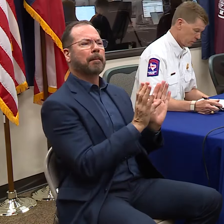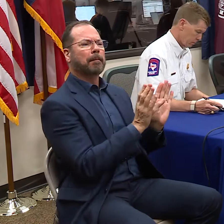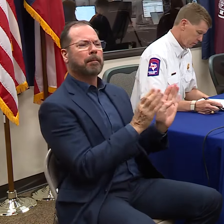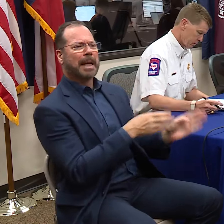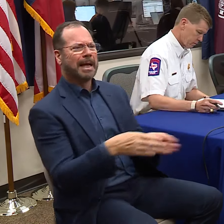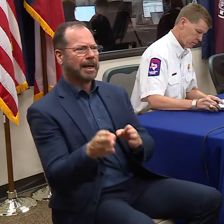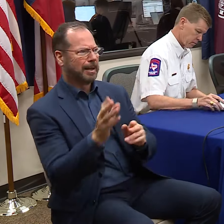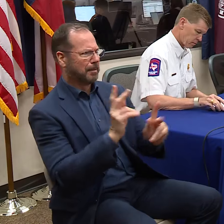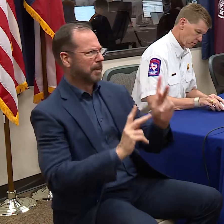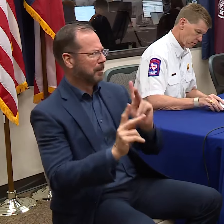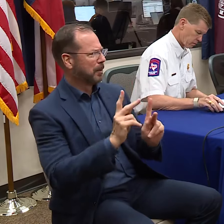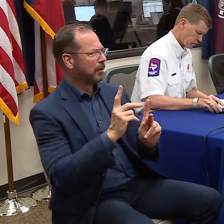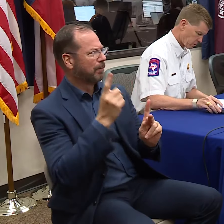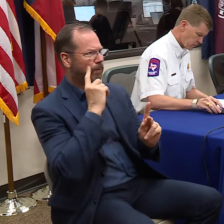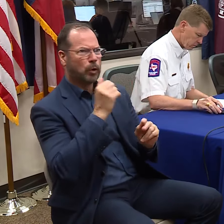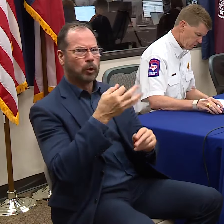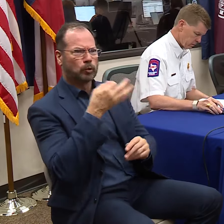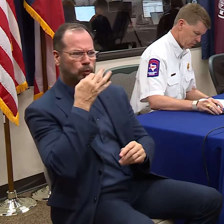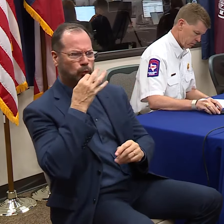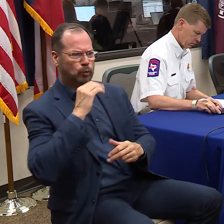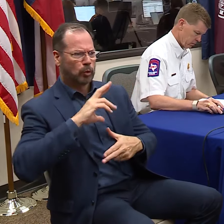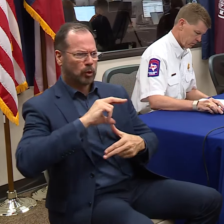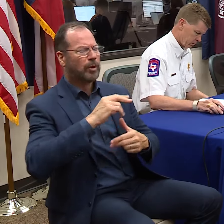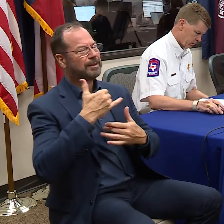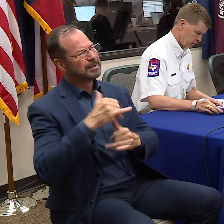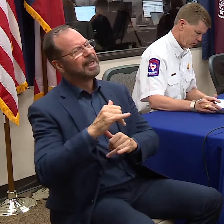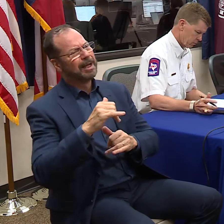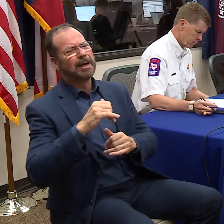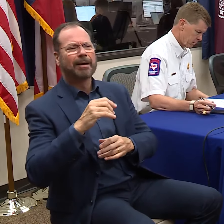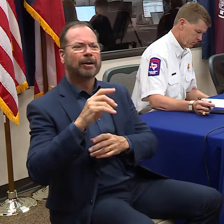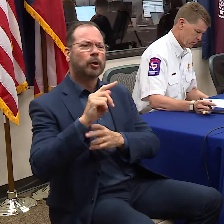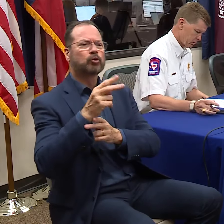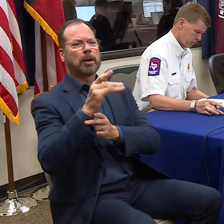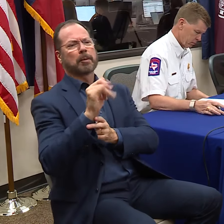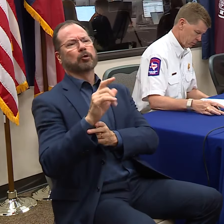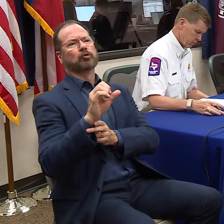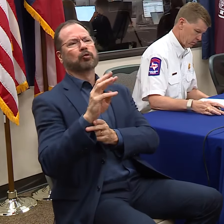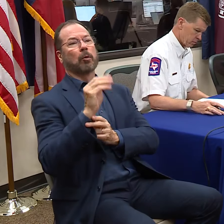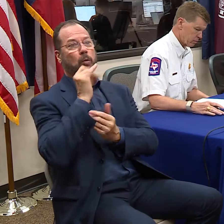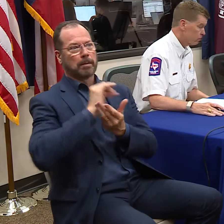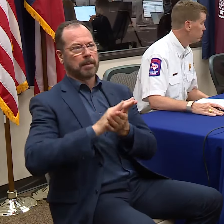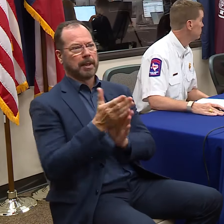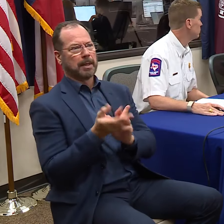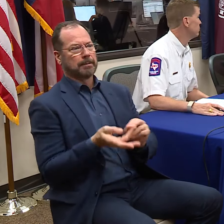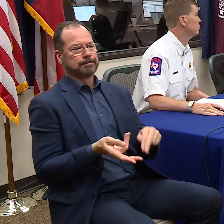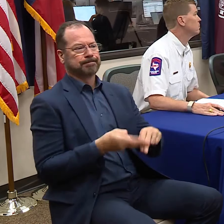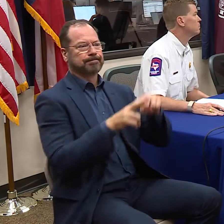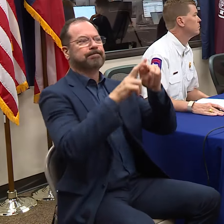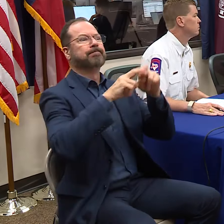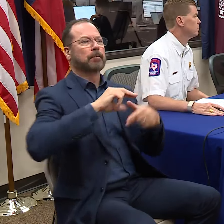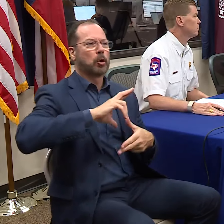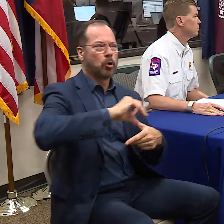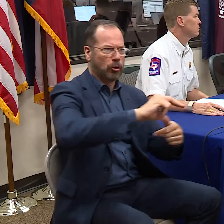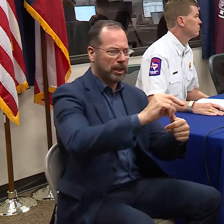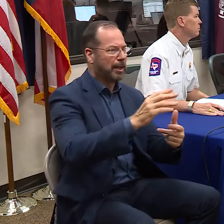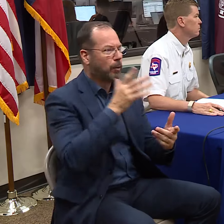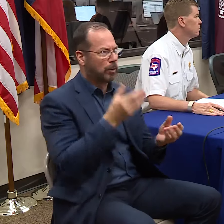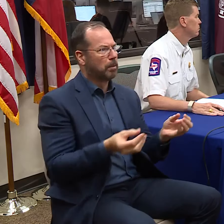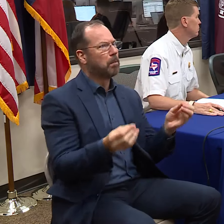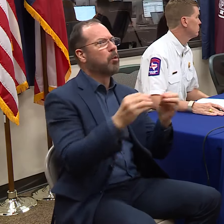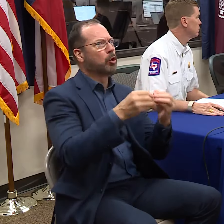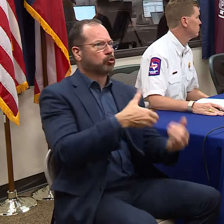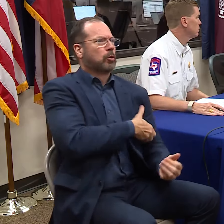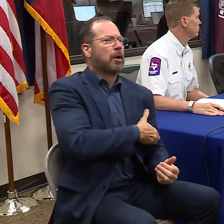for this hurricane. It's still a tropical storm as we speak, but it will be a hurricane, and it will strengthen, most likely,